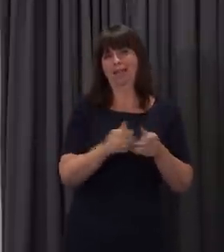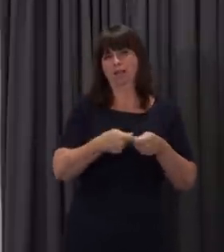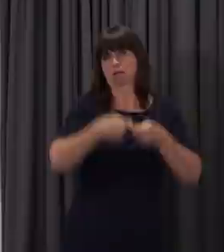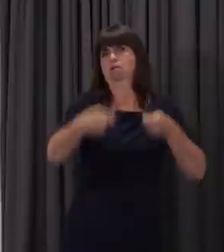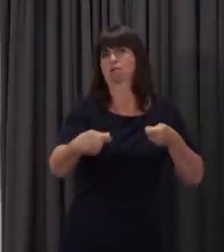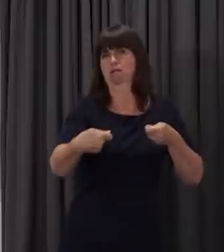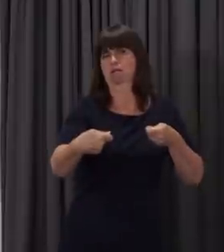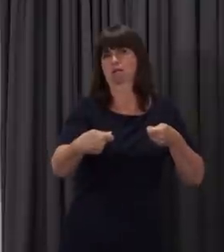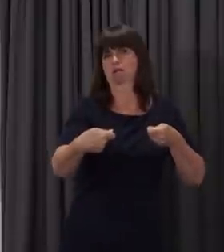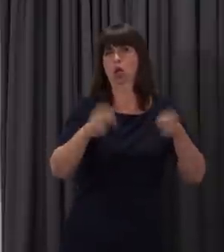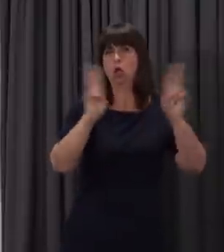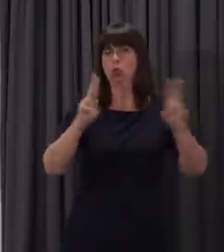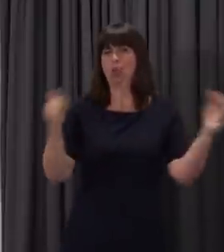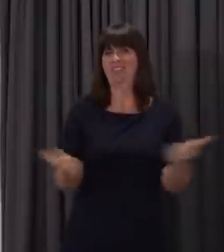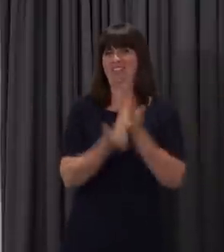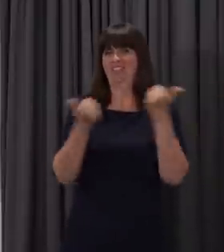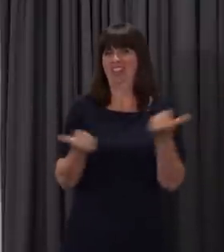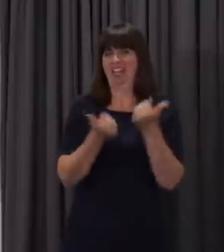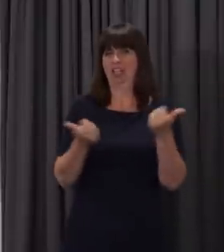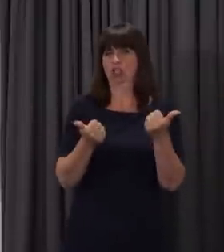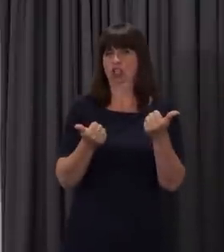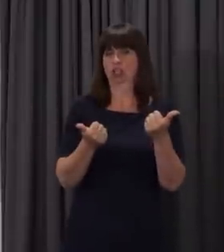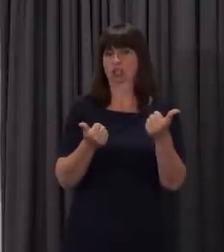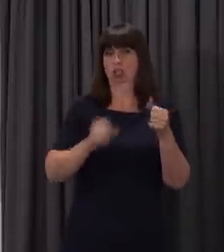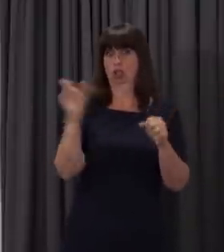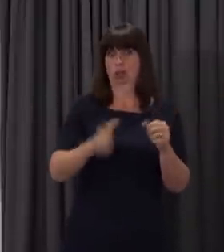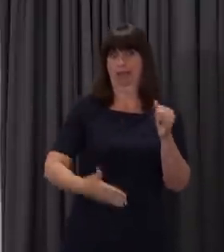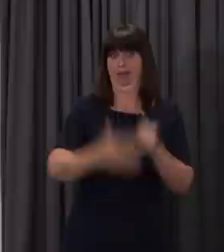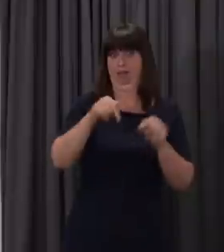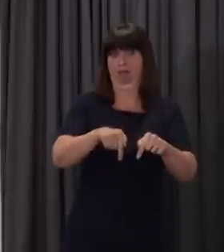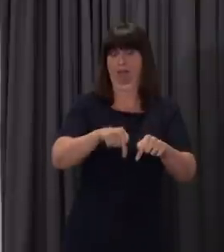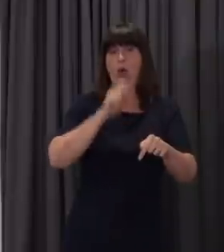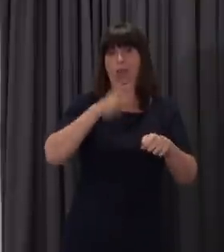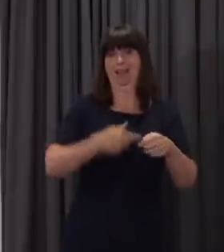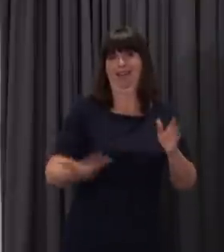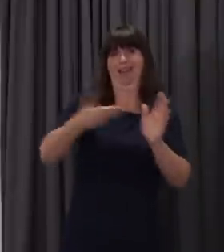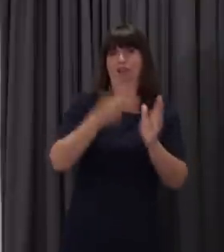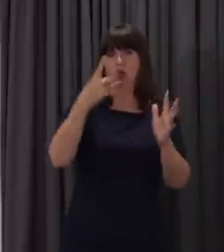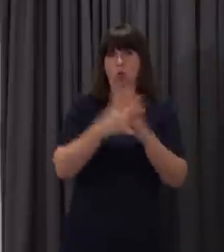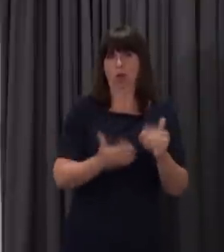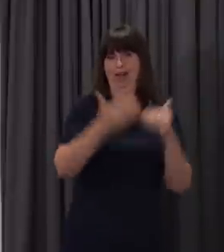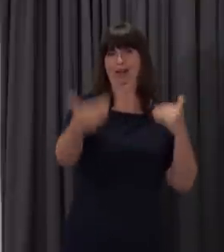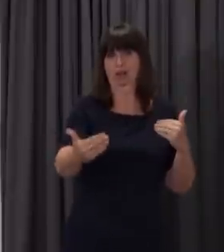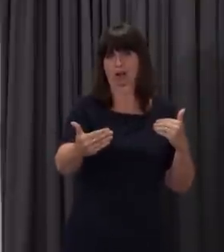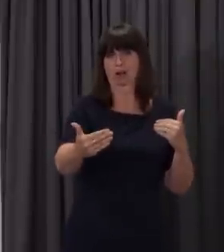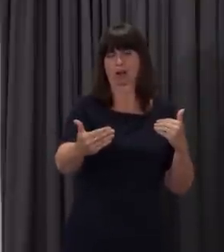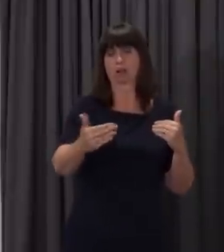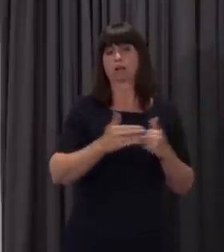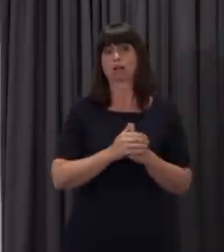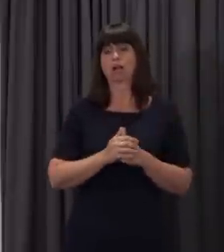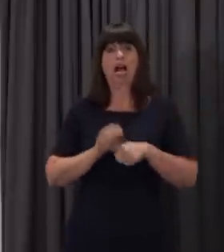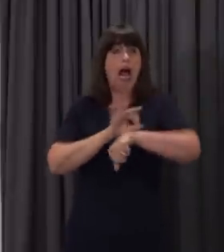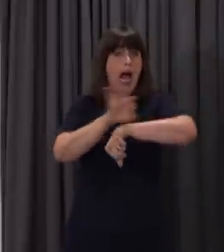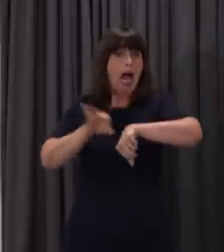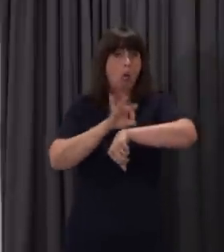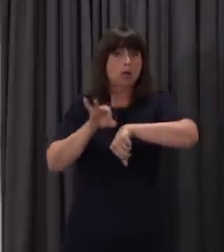to ensure that these sessions can take place. We've not had discussions about extending the school day